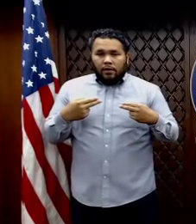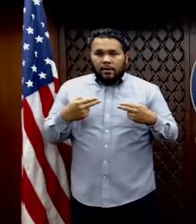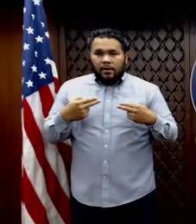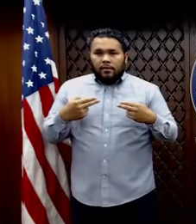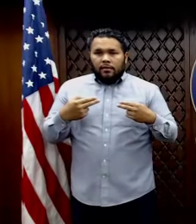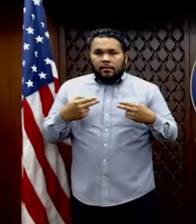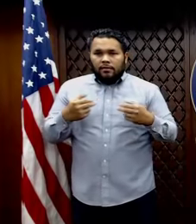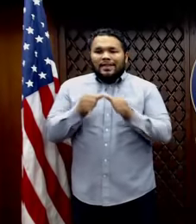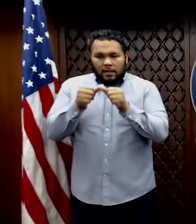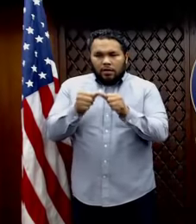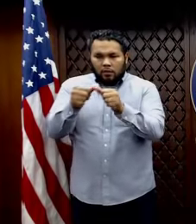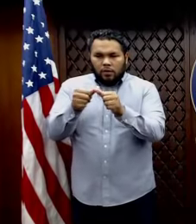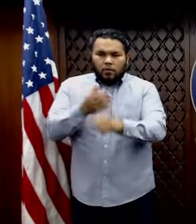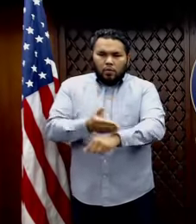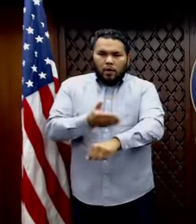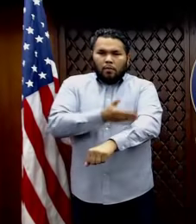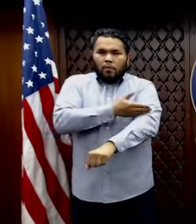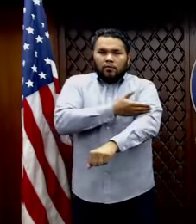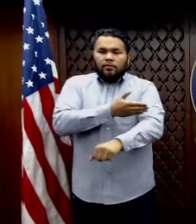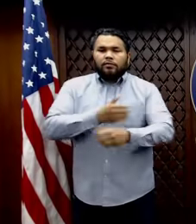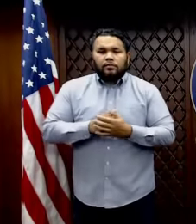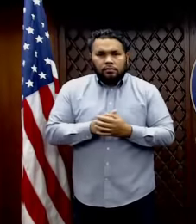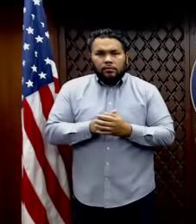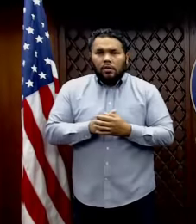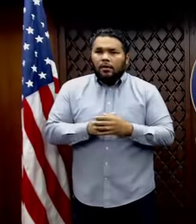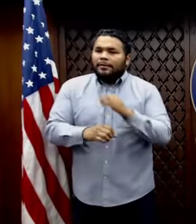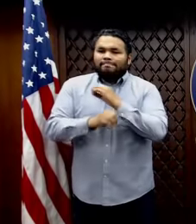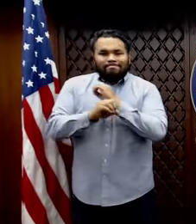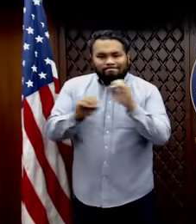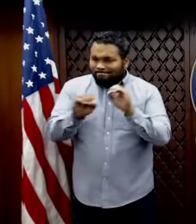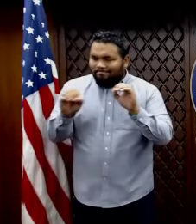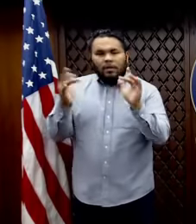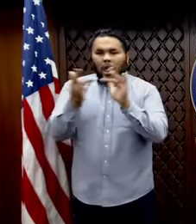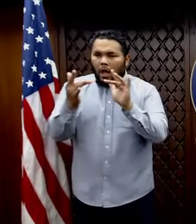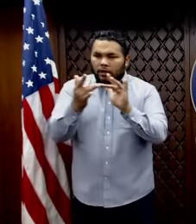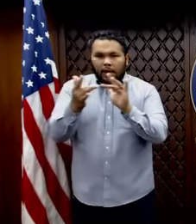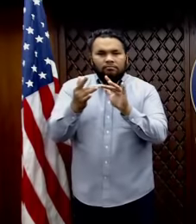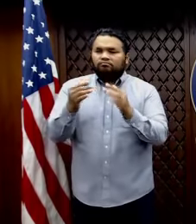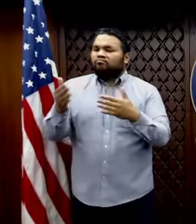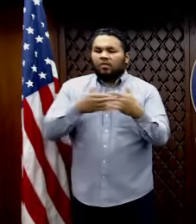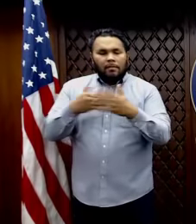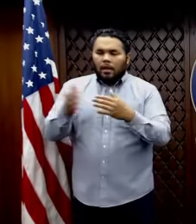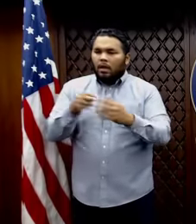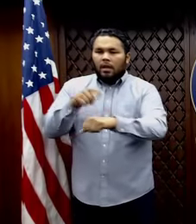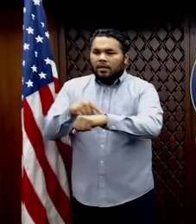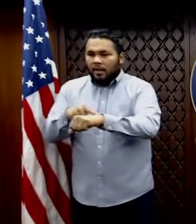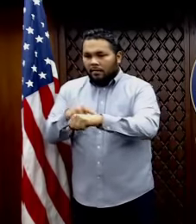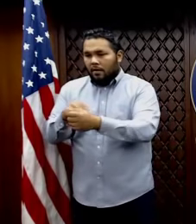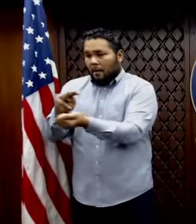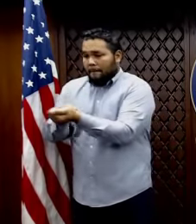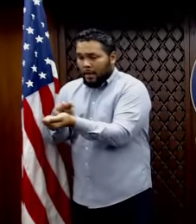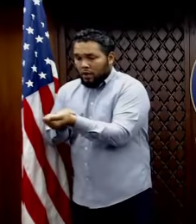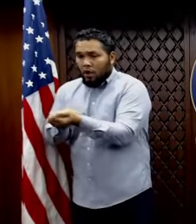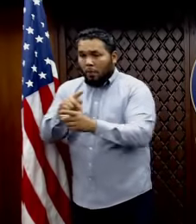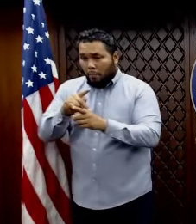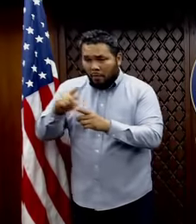is continues to improve. Um, there is no contact at any time, whether it is between the medical professionals that are